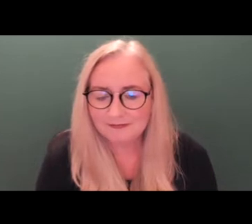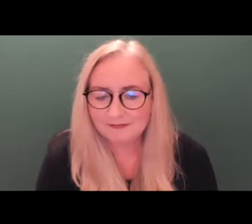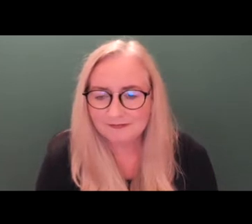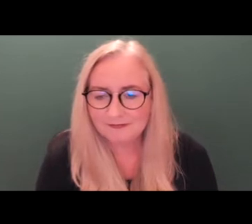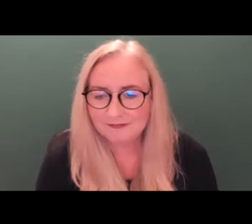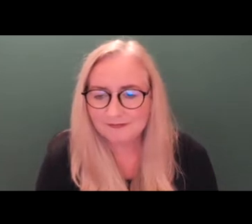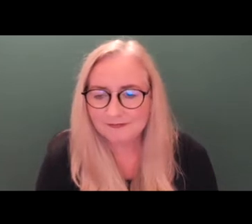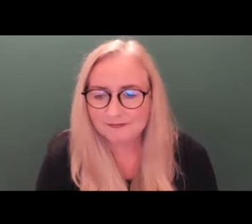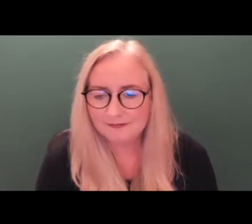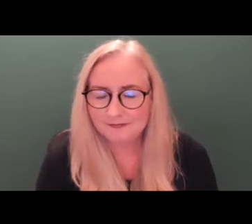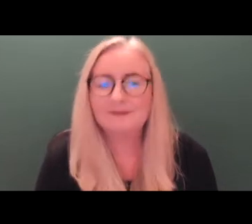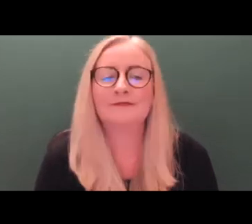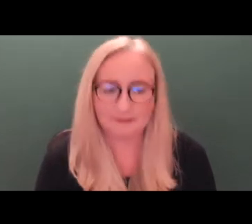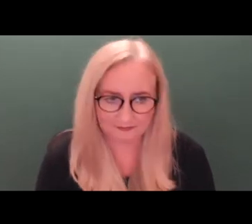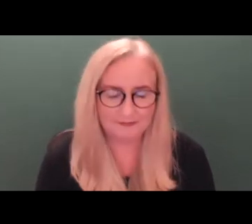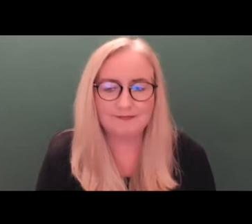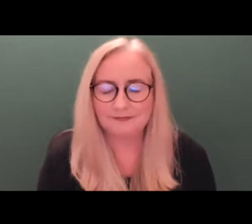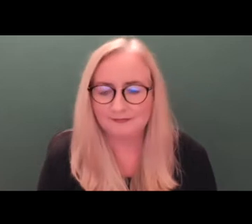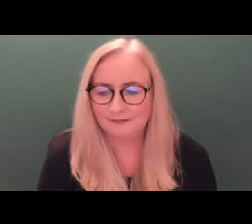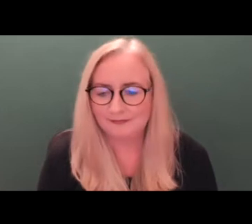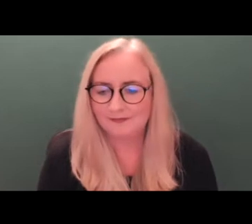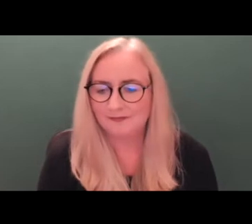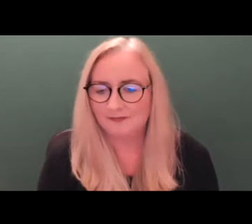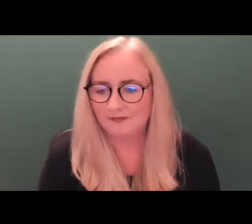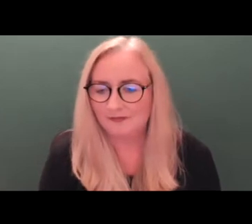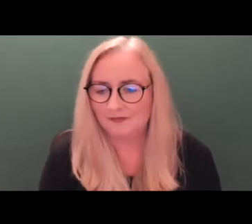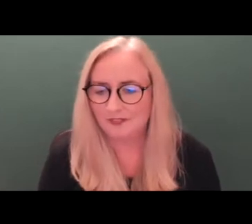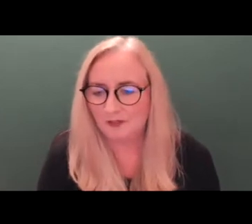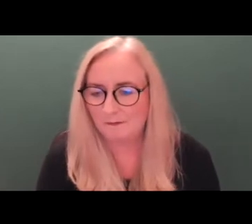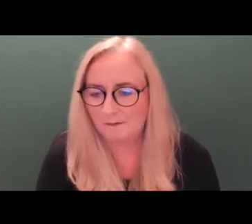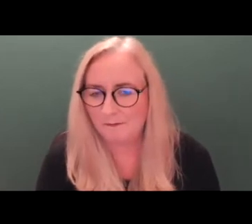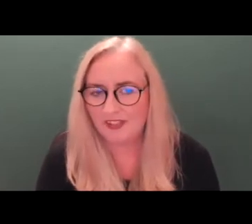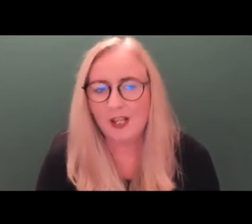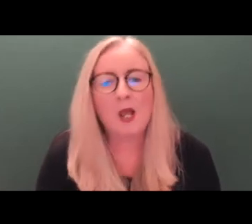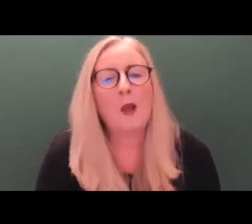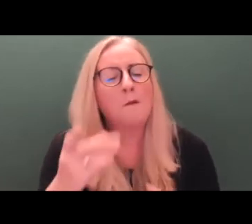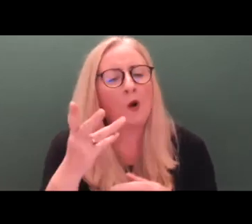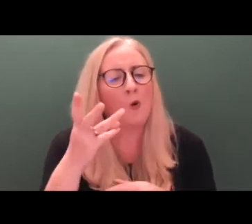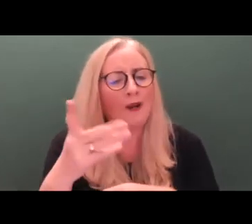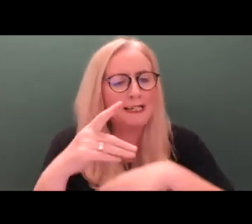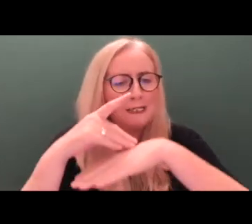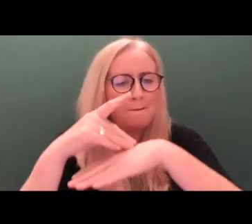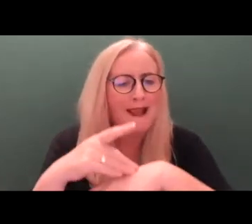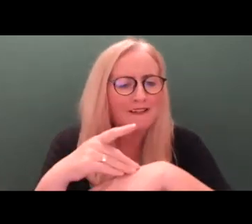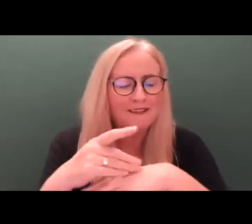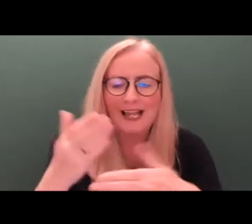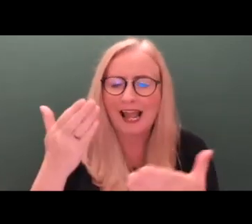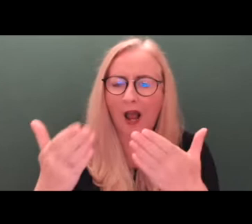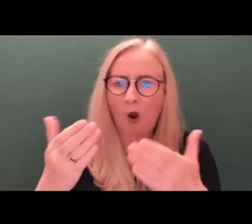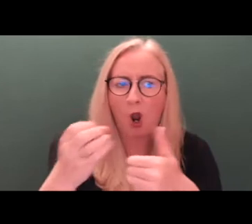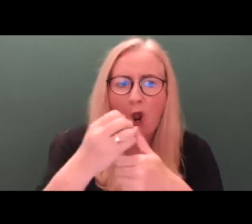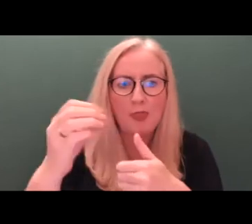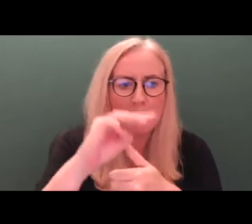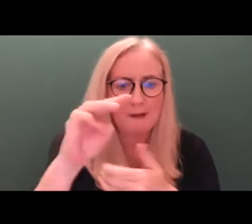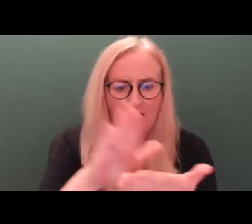Jo, a lot will depend on how people, how other people will interpret the law.